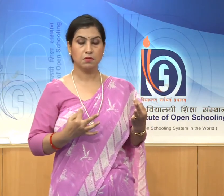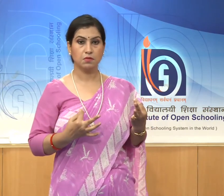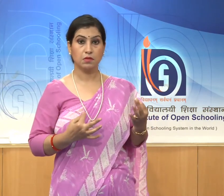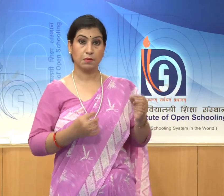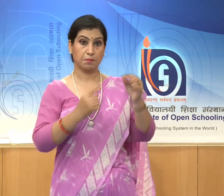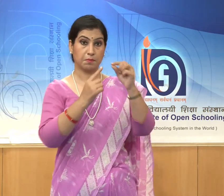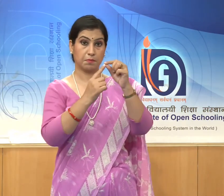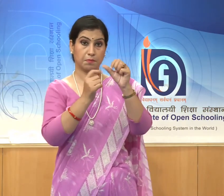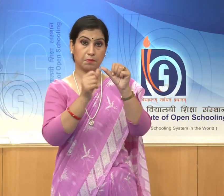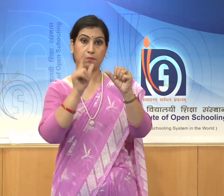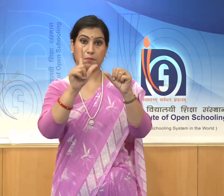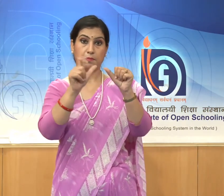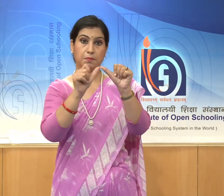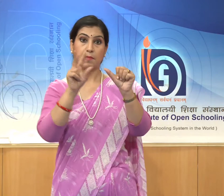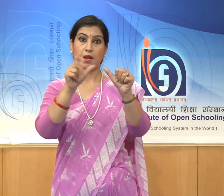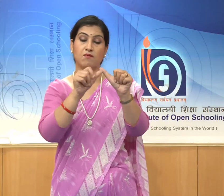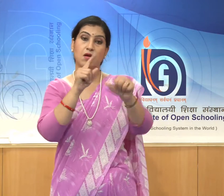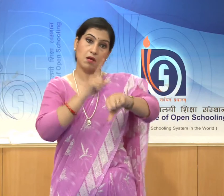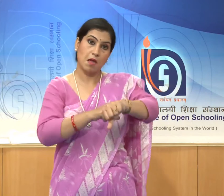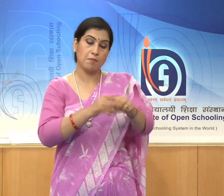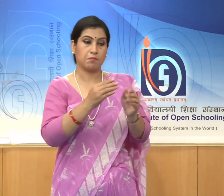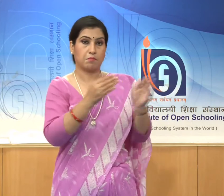period work.